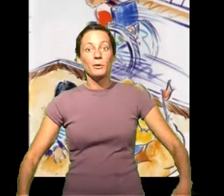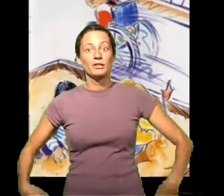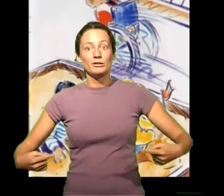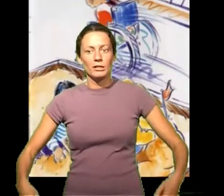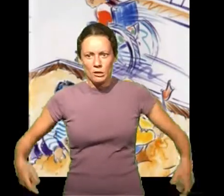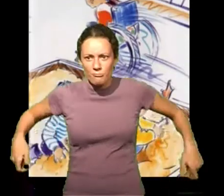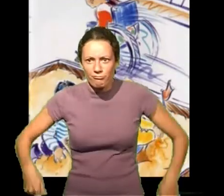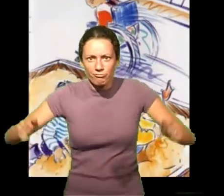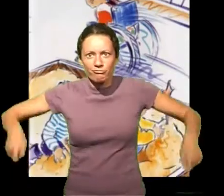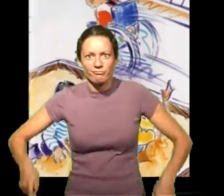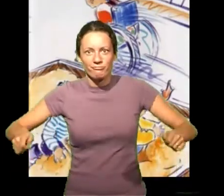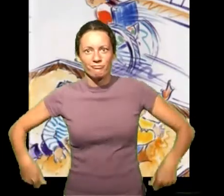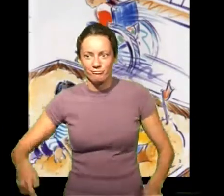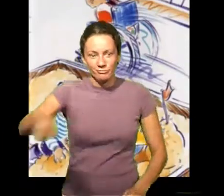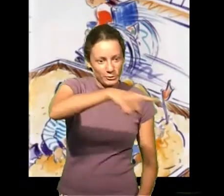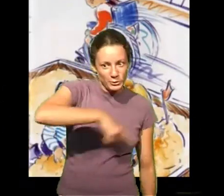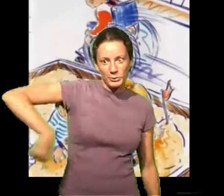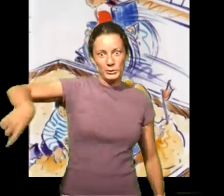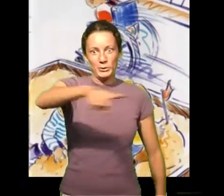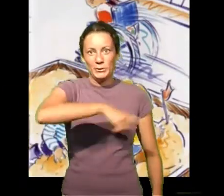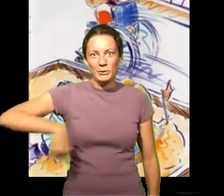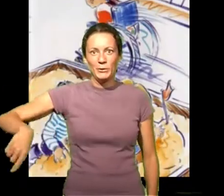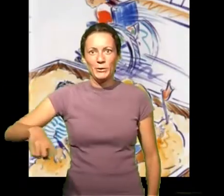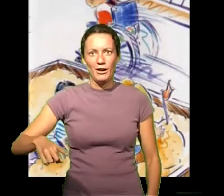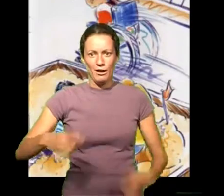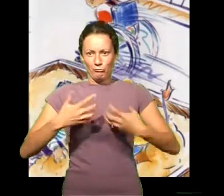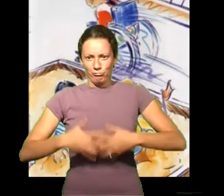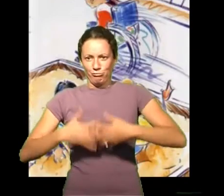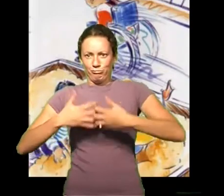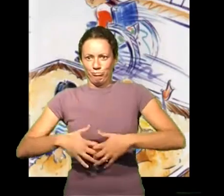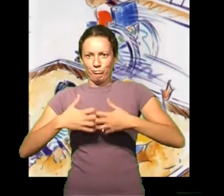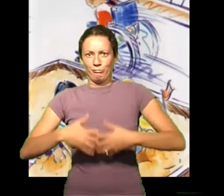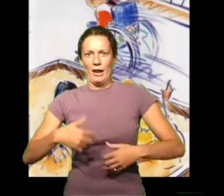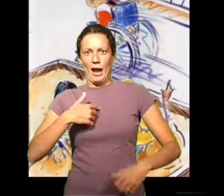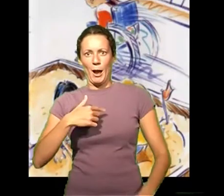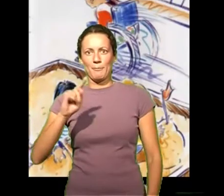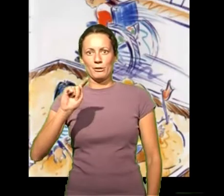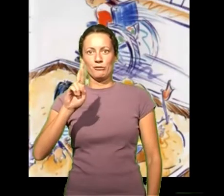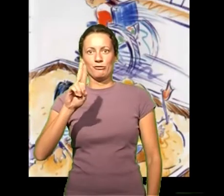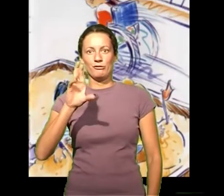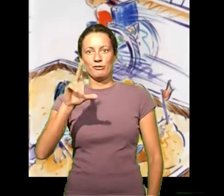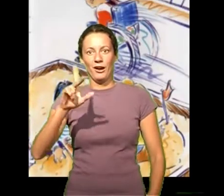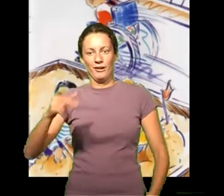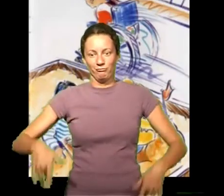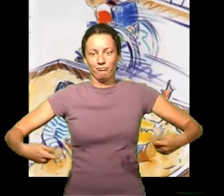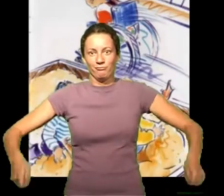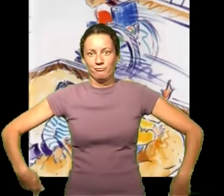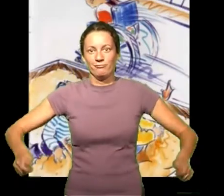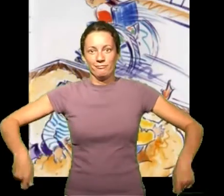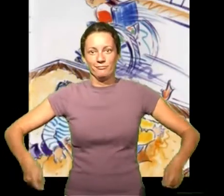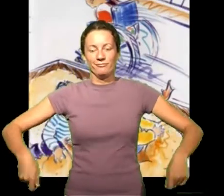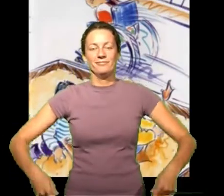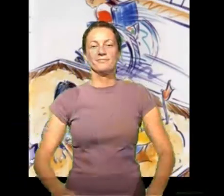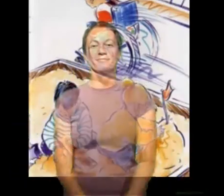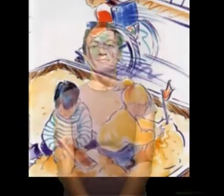Rob, who was sitting in his wheelchair, was going around the sandbox very fast. Boom, boom! I'm a truck!